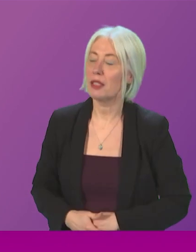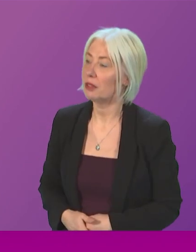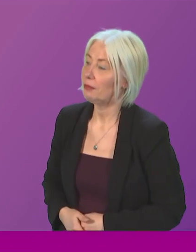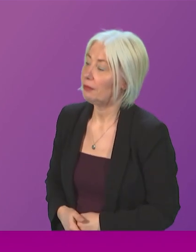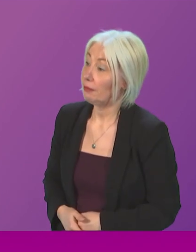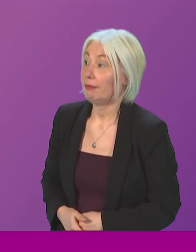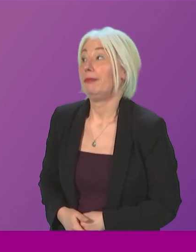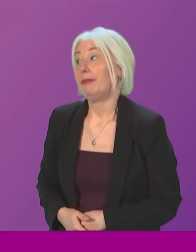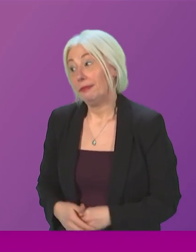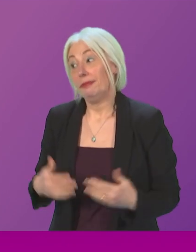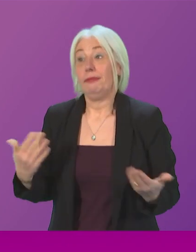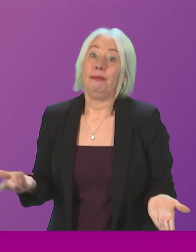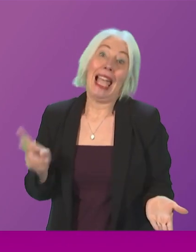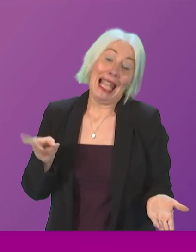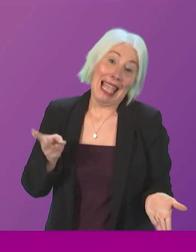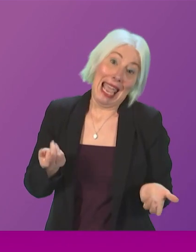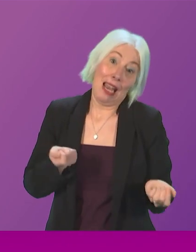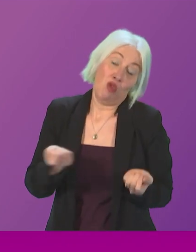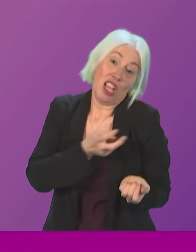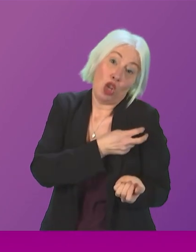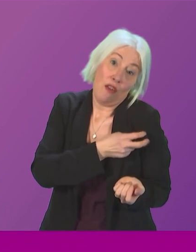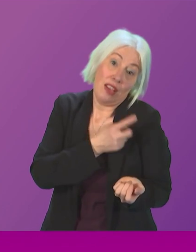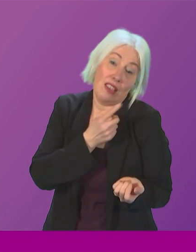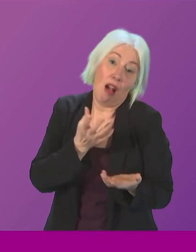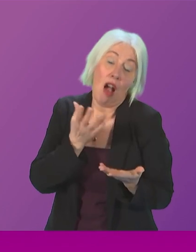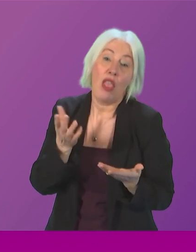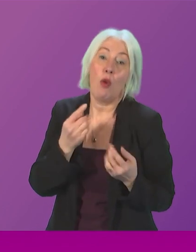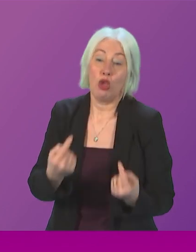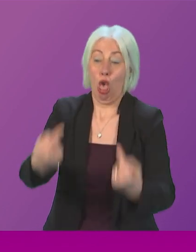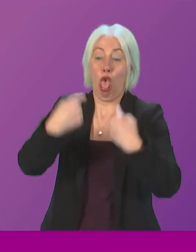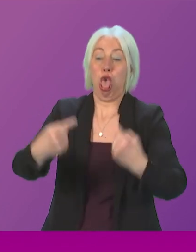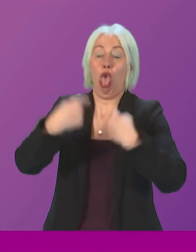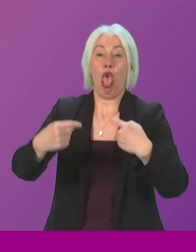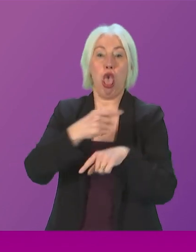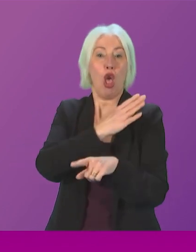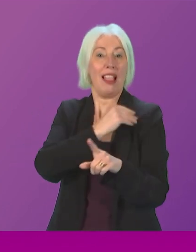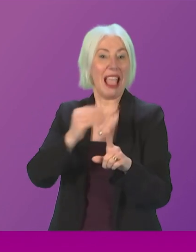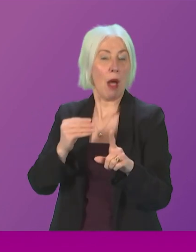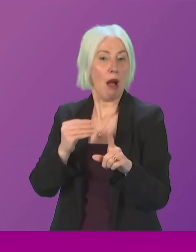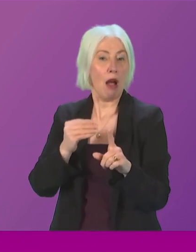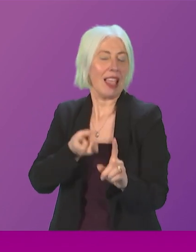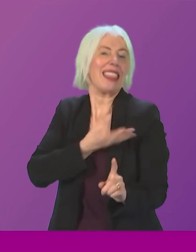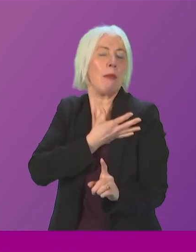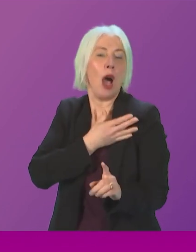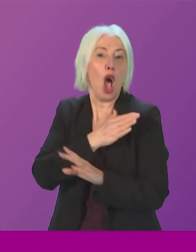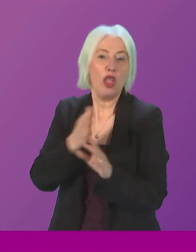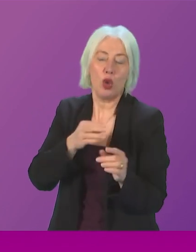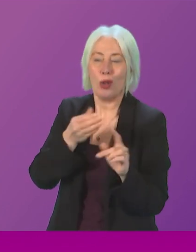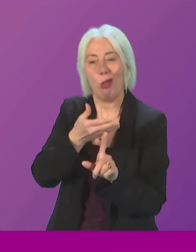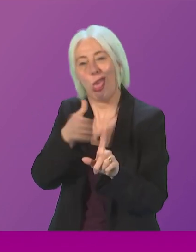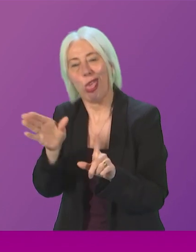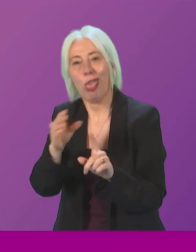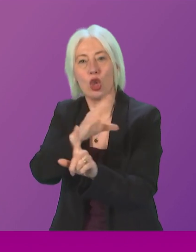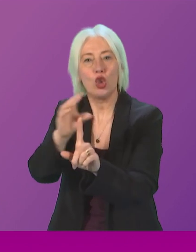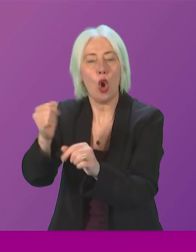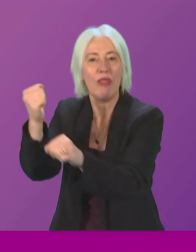yet again presenting officer more interested in attacking Labour than getting rid of a Tory government and again it's interesting